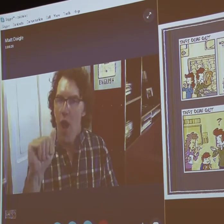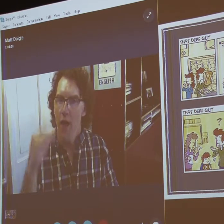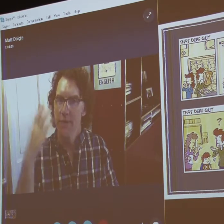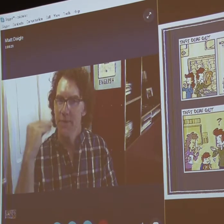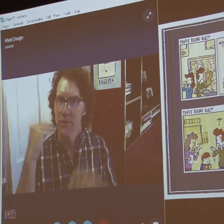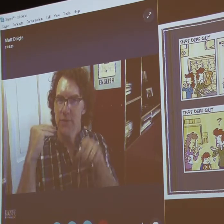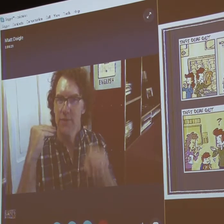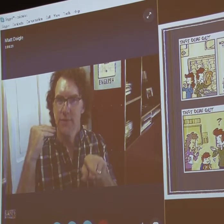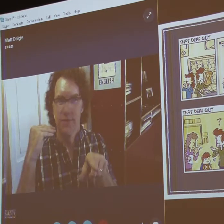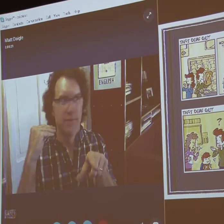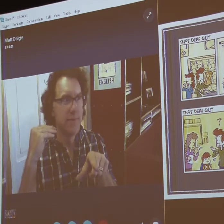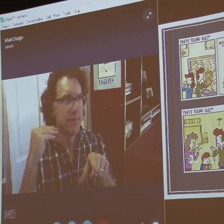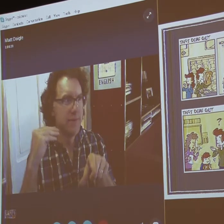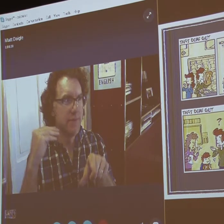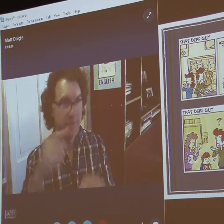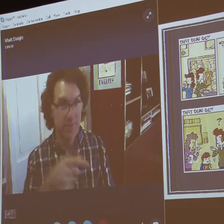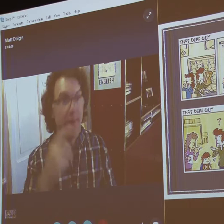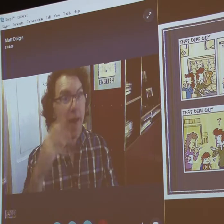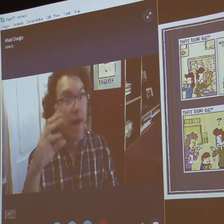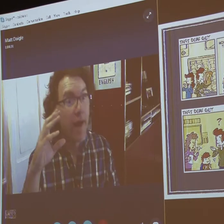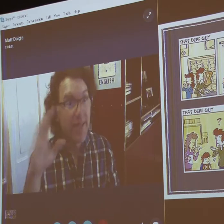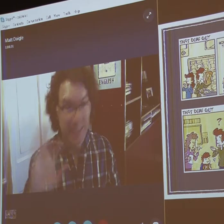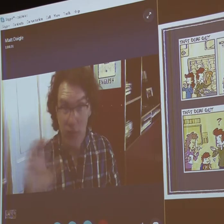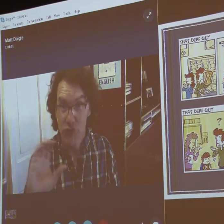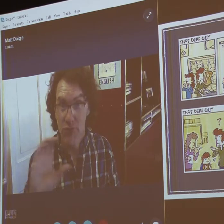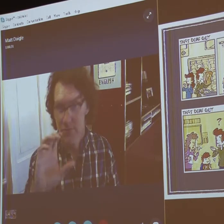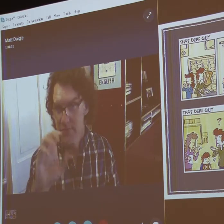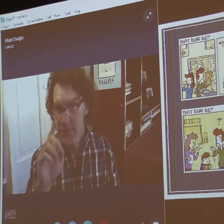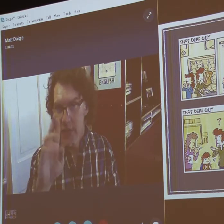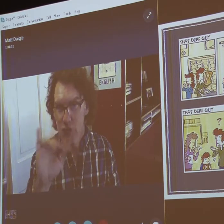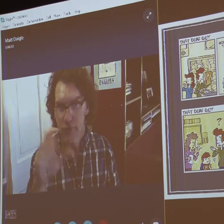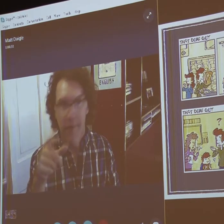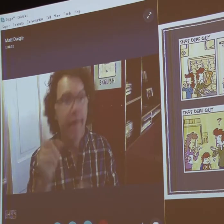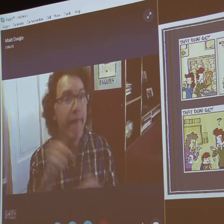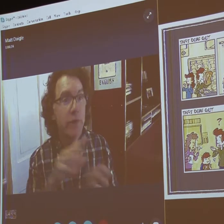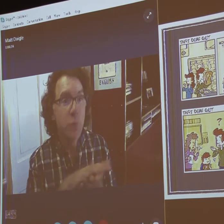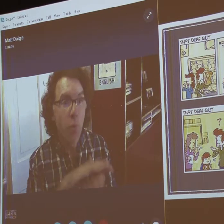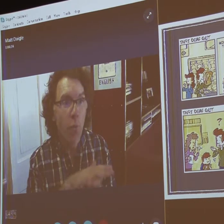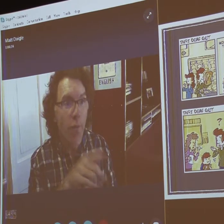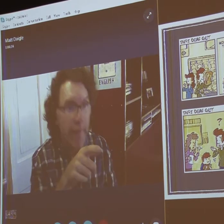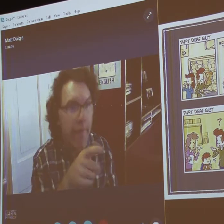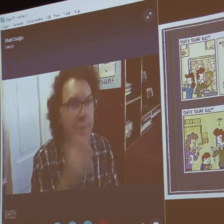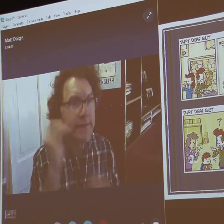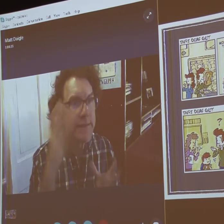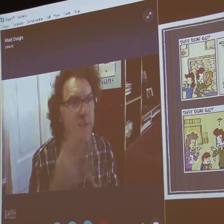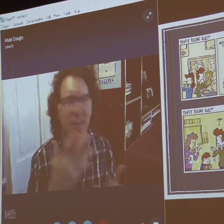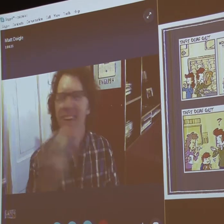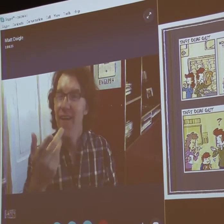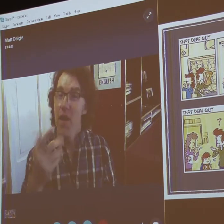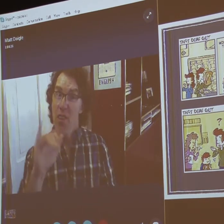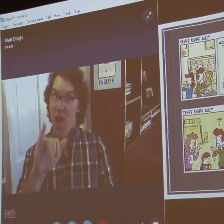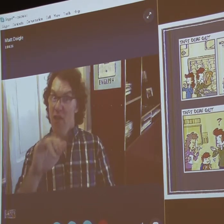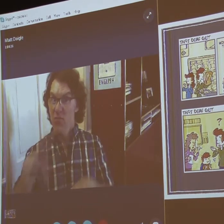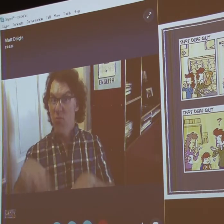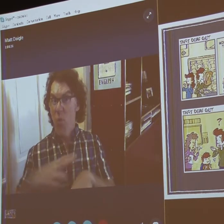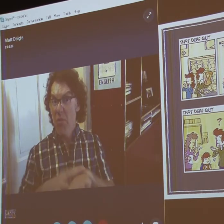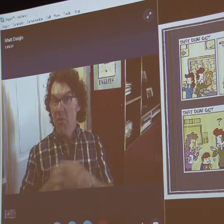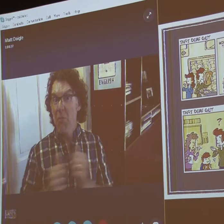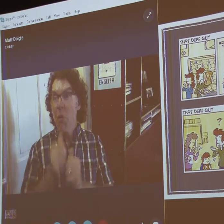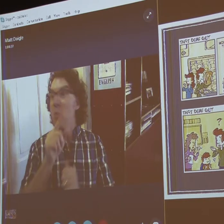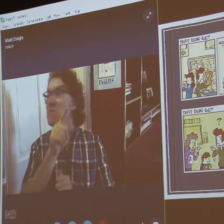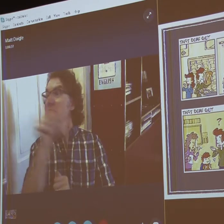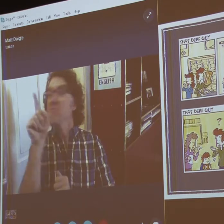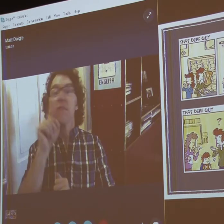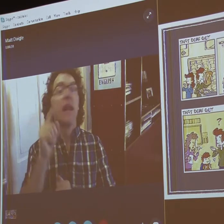is a coda experience or child of a deaf adult. Cedric is at school and the teacher, now,